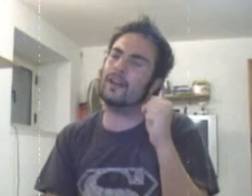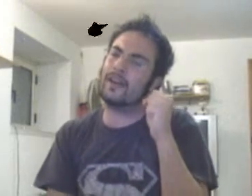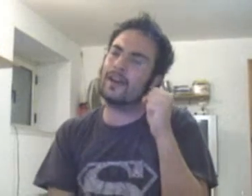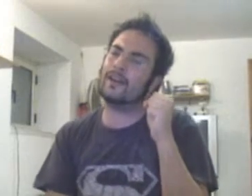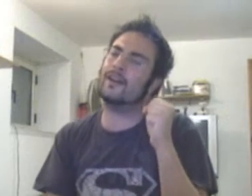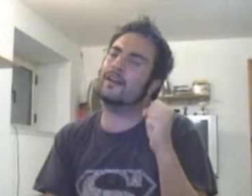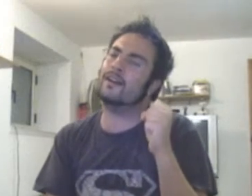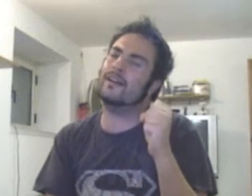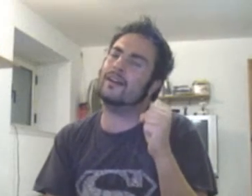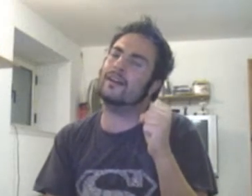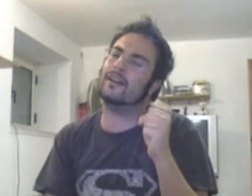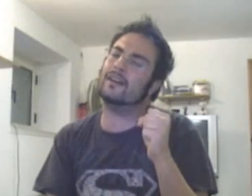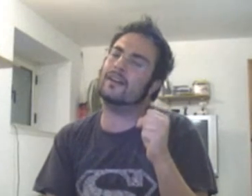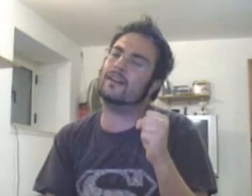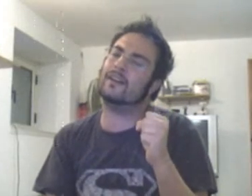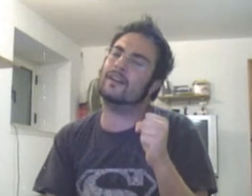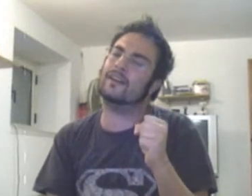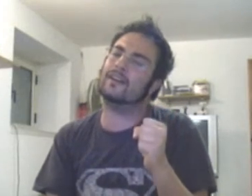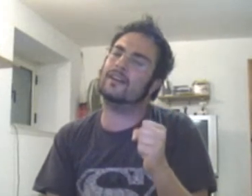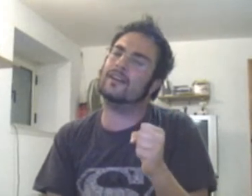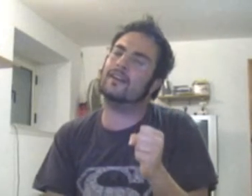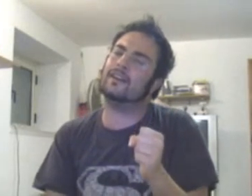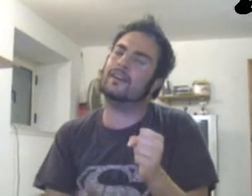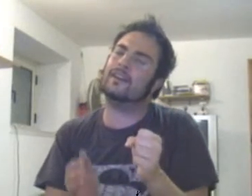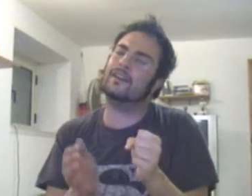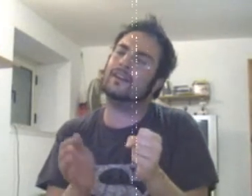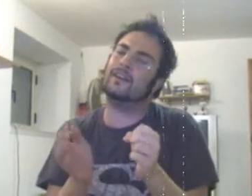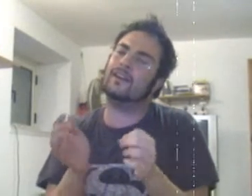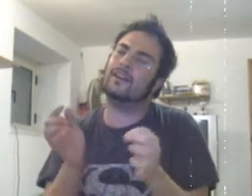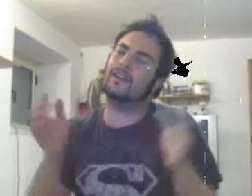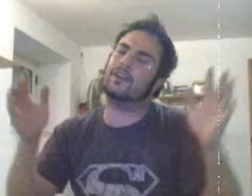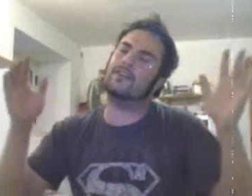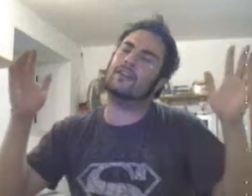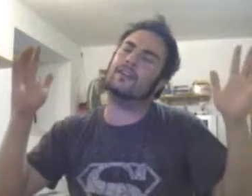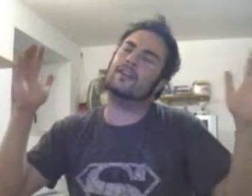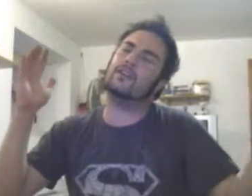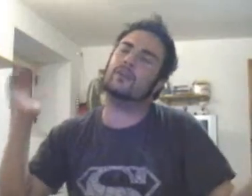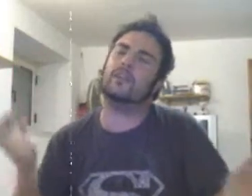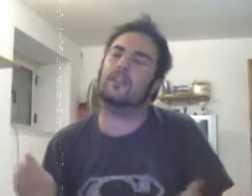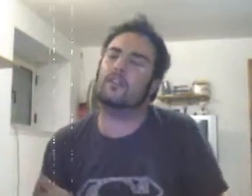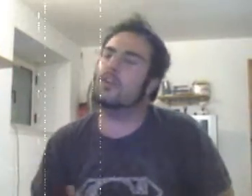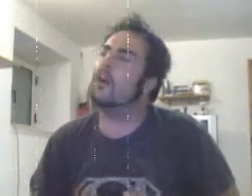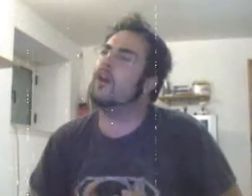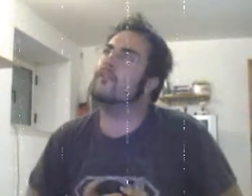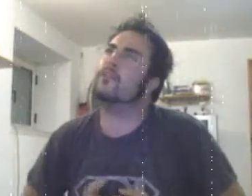love Will we recover